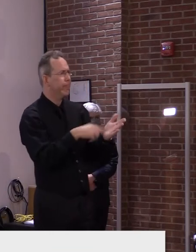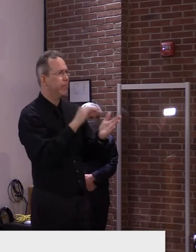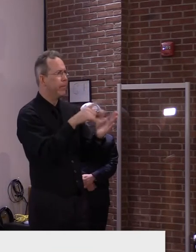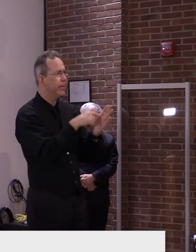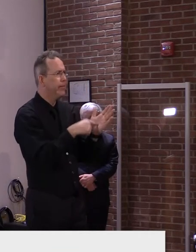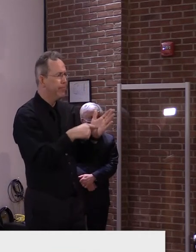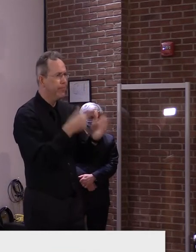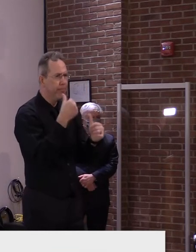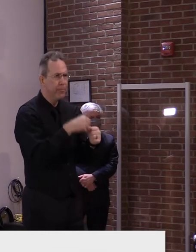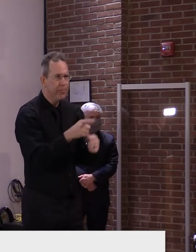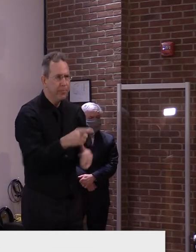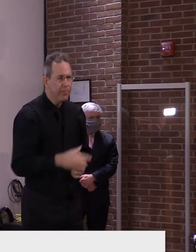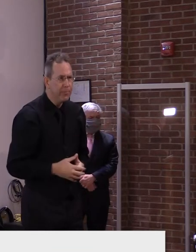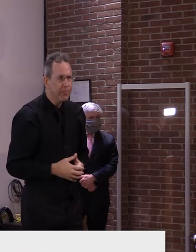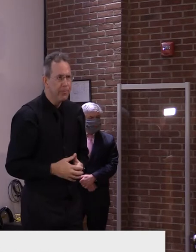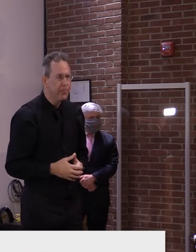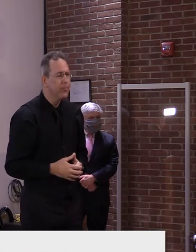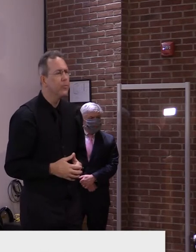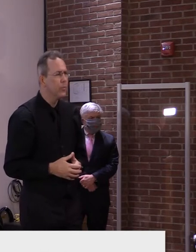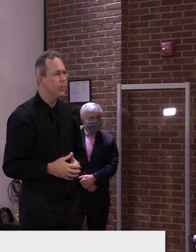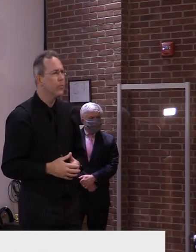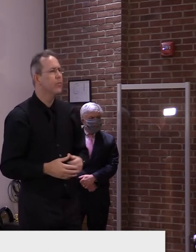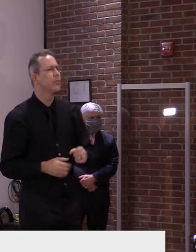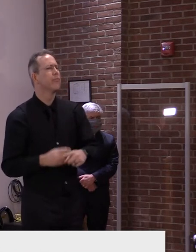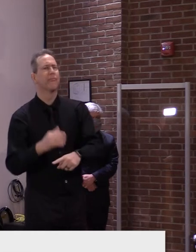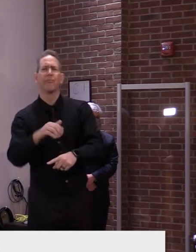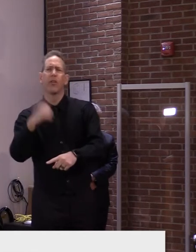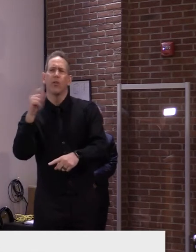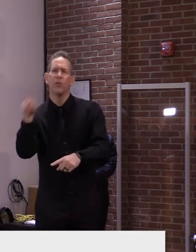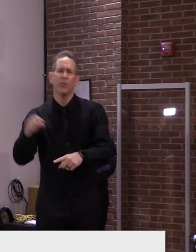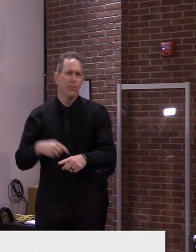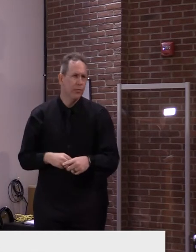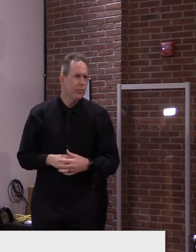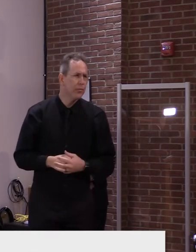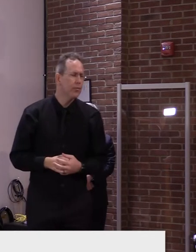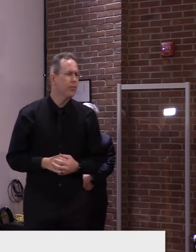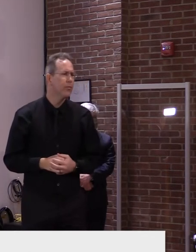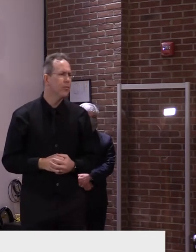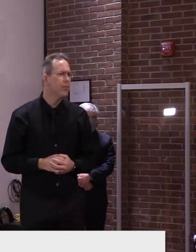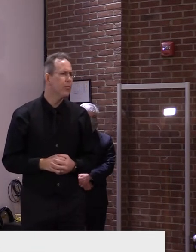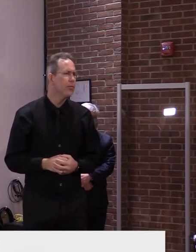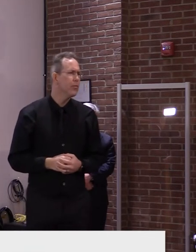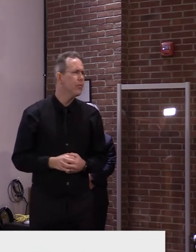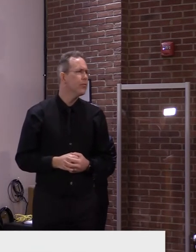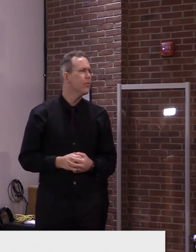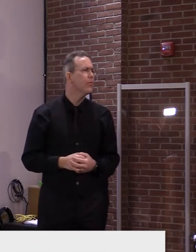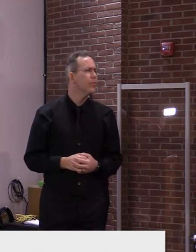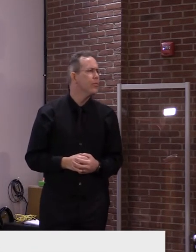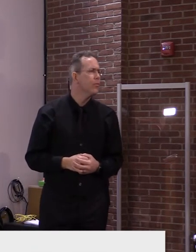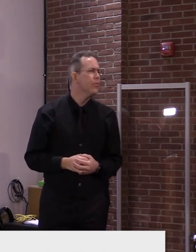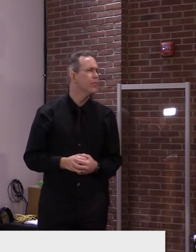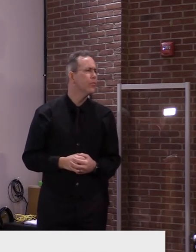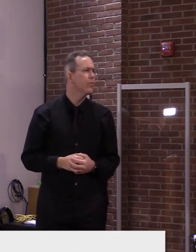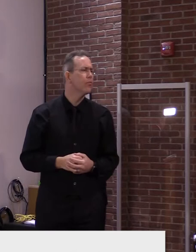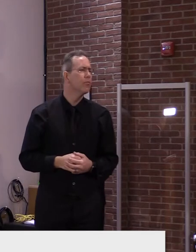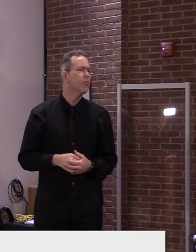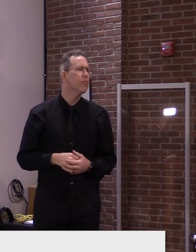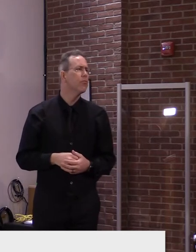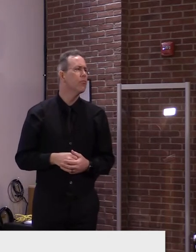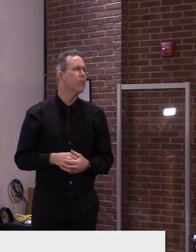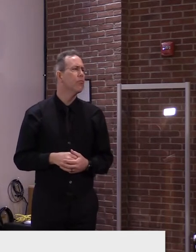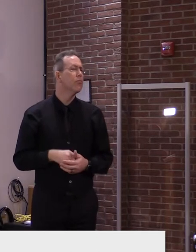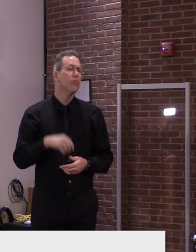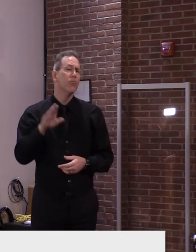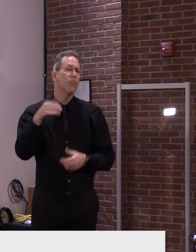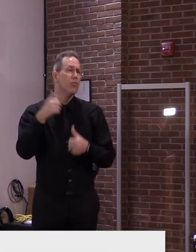Okay. Thank you. Um, two years ago, the state of Vermont Vermont replaced in full the title 10 funding family planning funding lost by